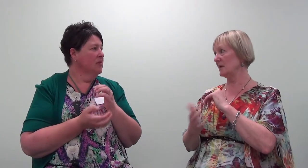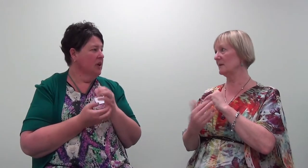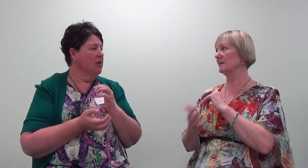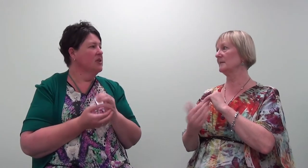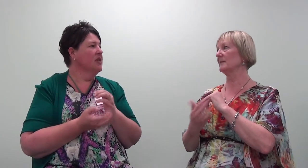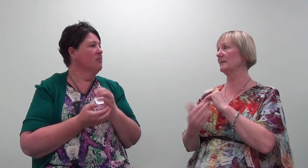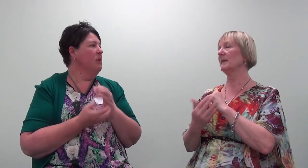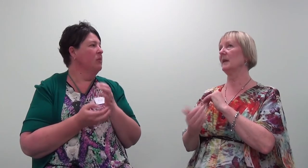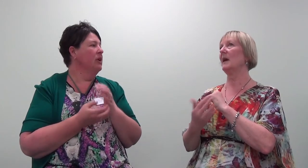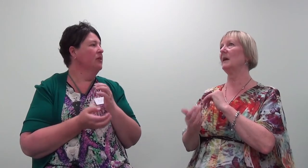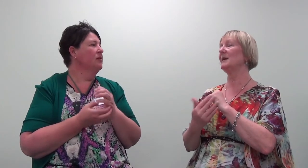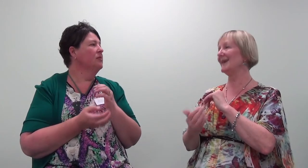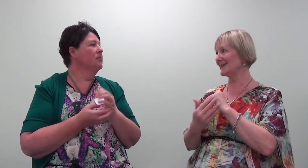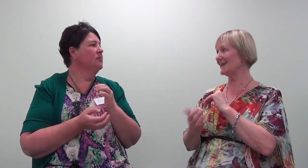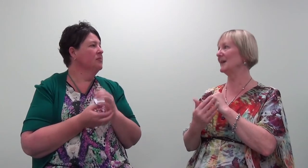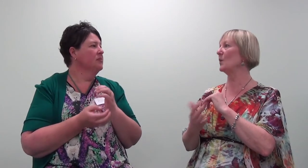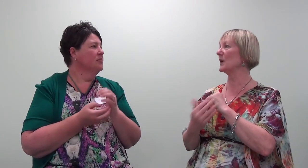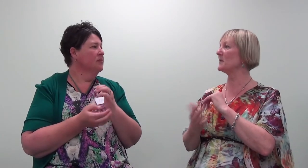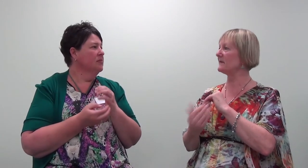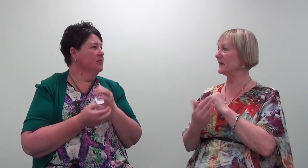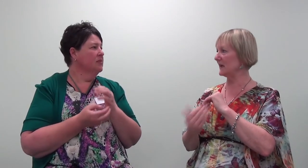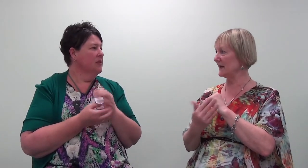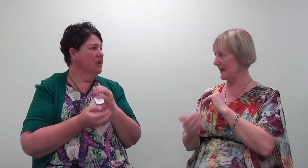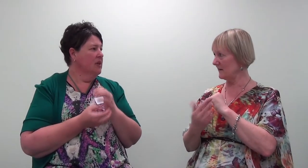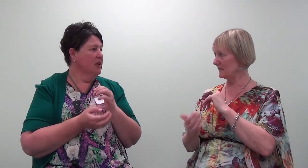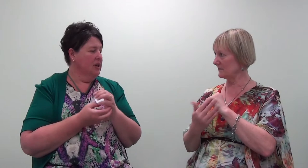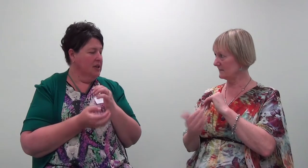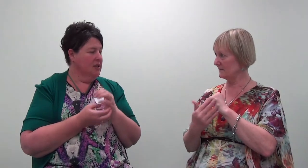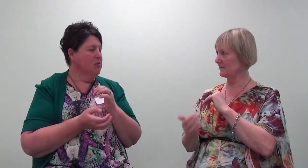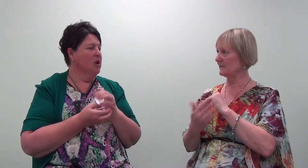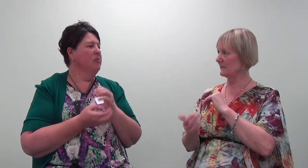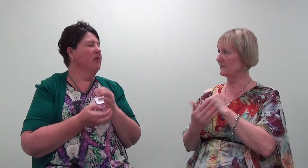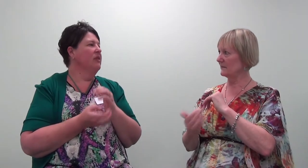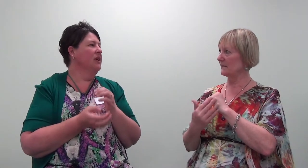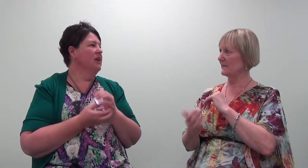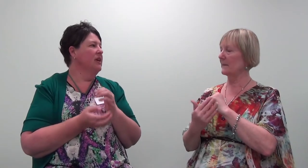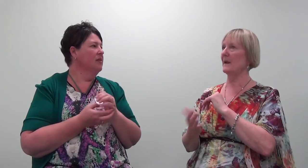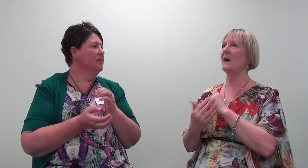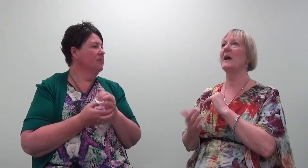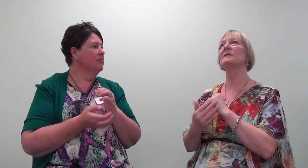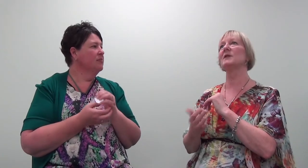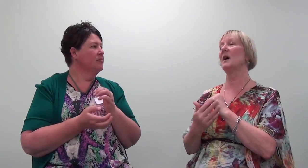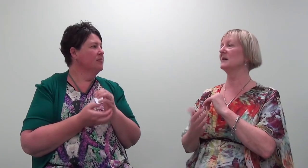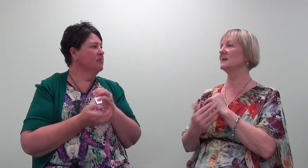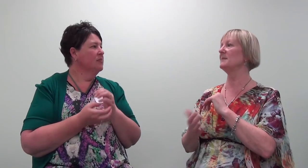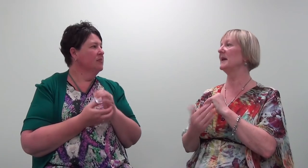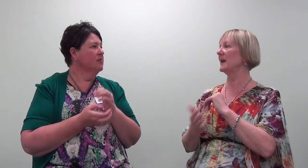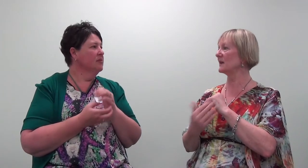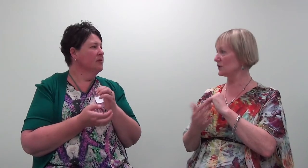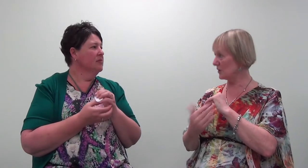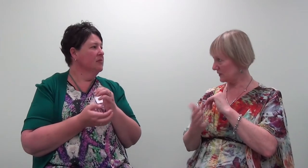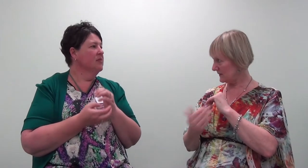and guessing at what I'd be feeling now, I have tightness in my neck and shoulders.